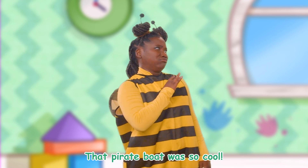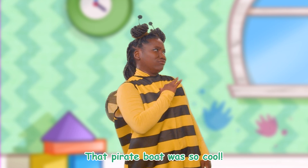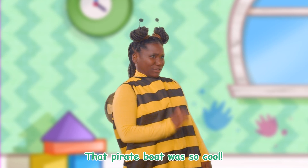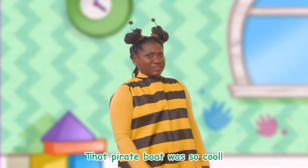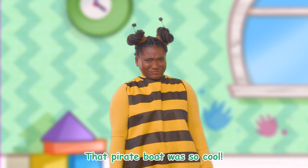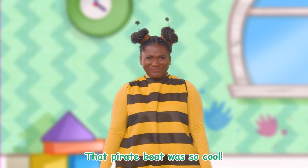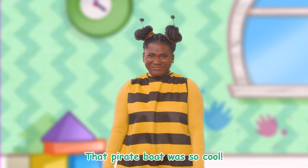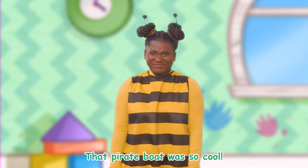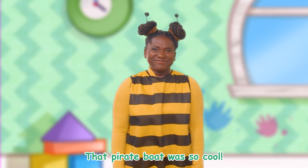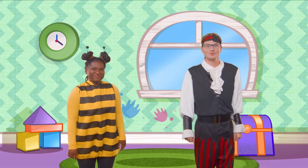cool!